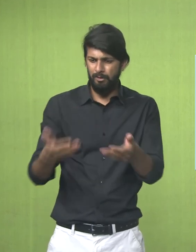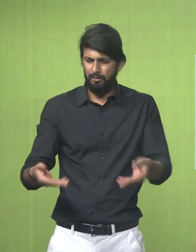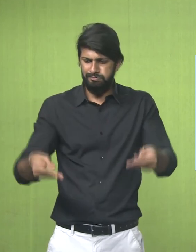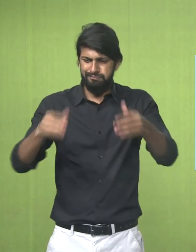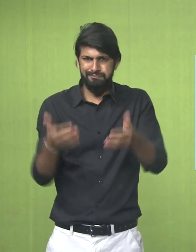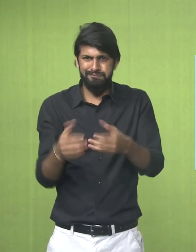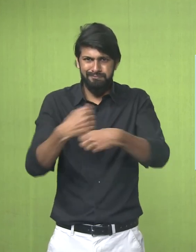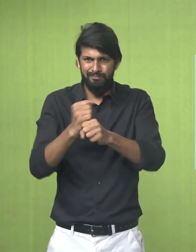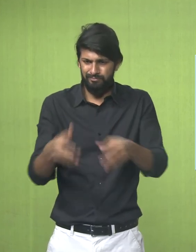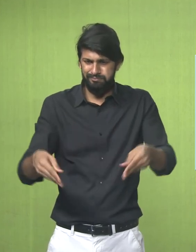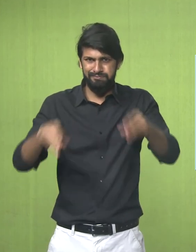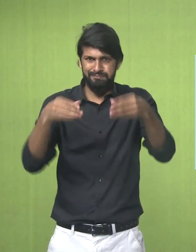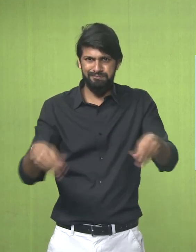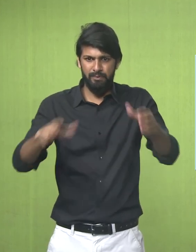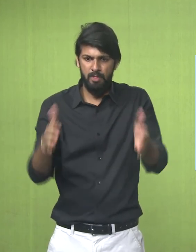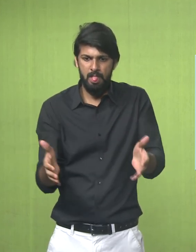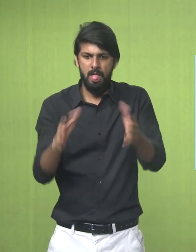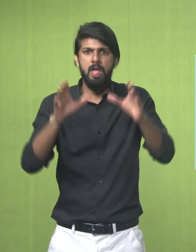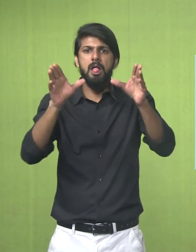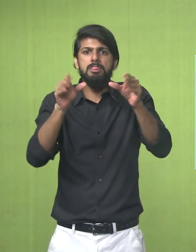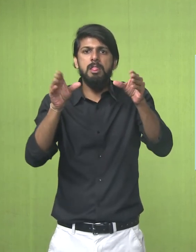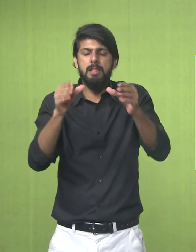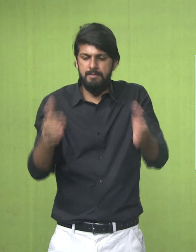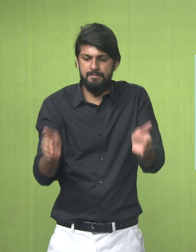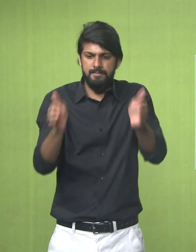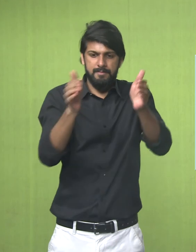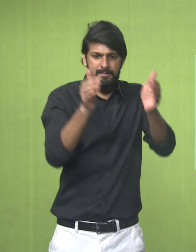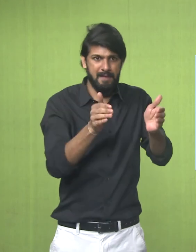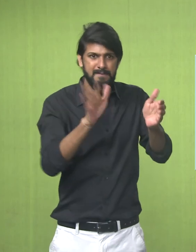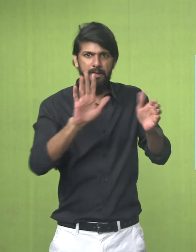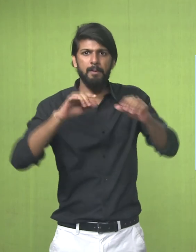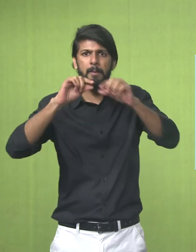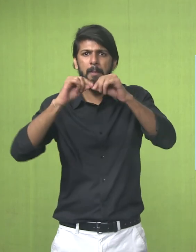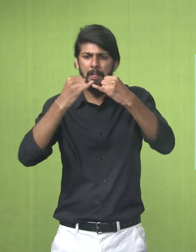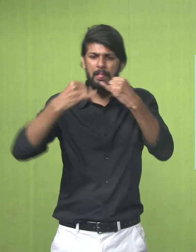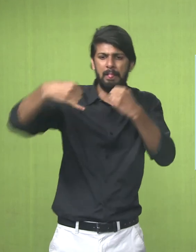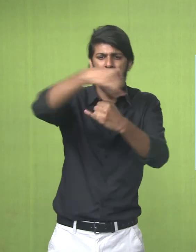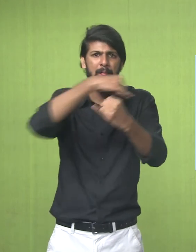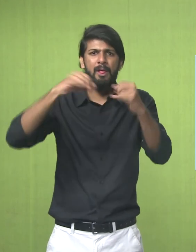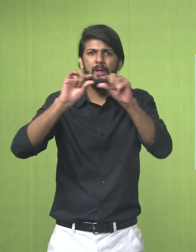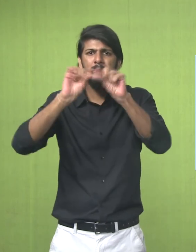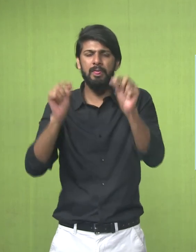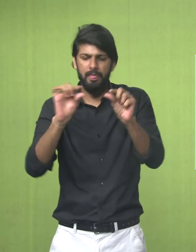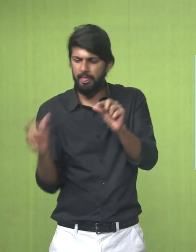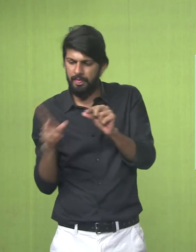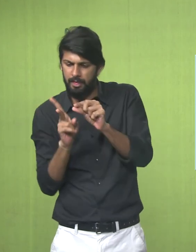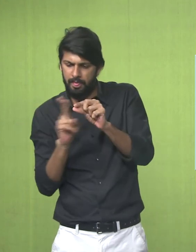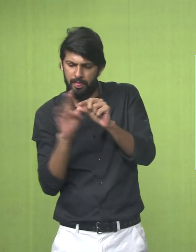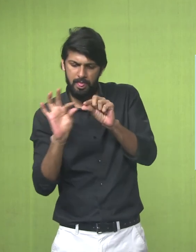The Design Of The Circle Was Made When The Clay Was Still Soft They Would